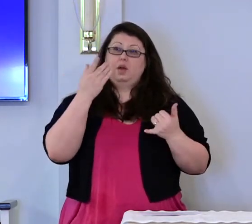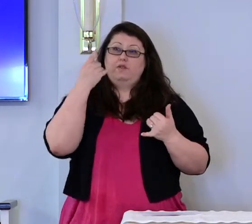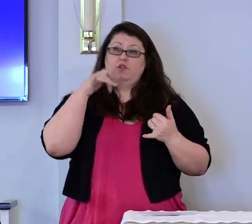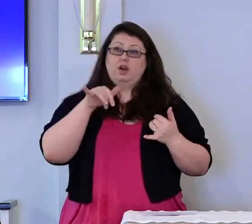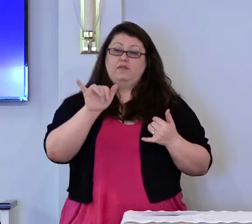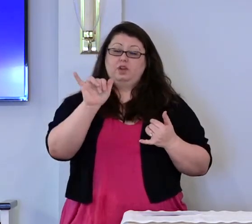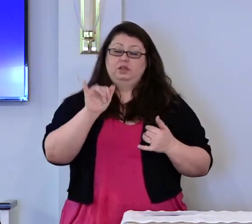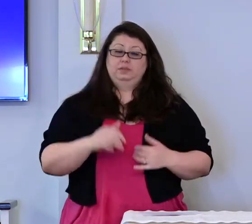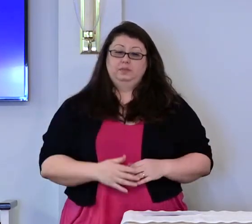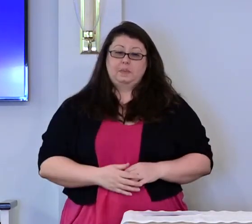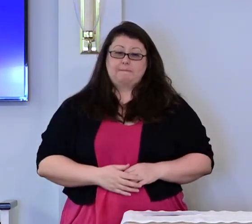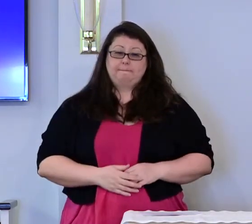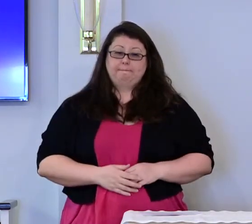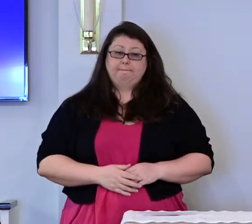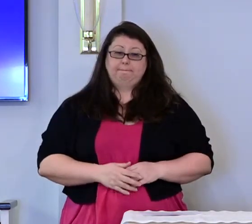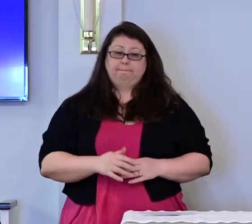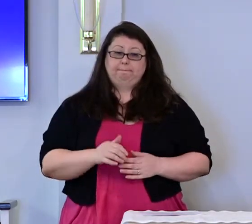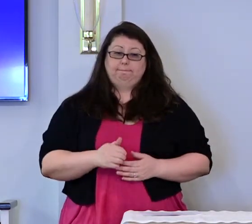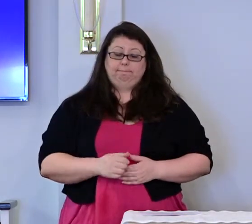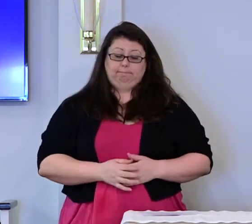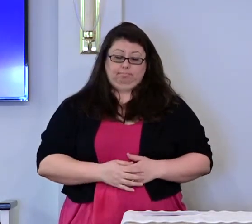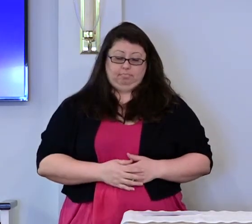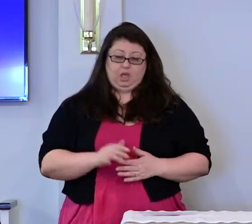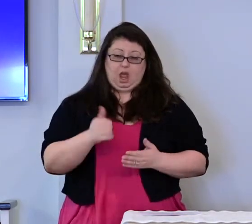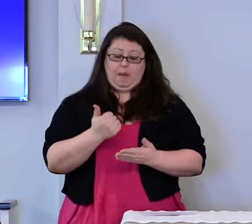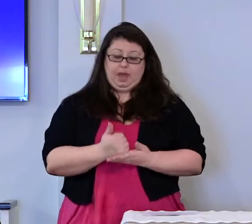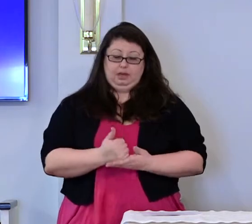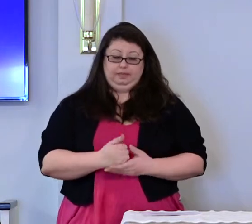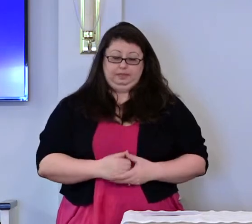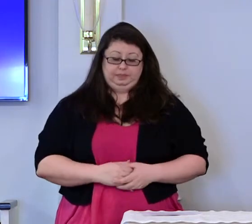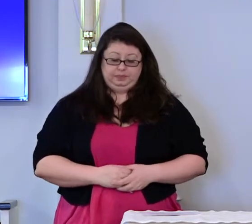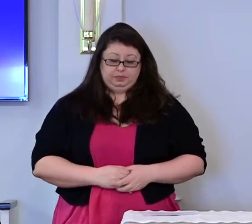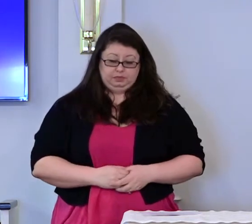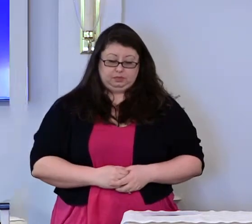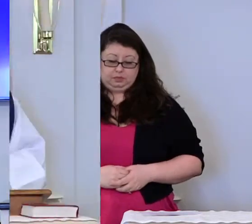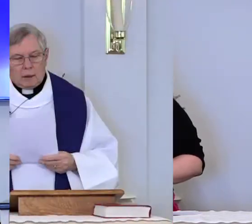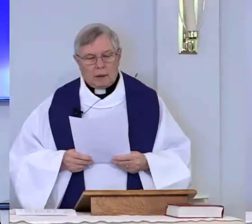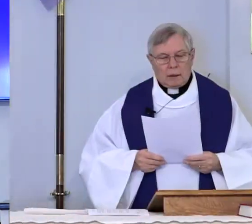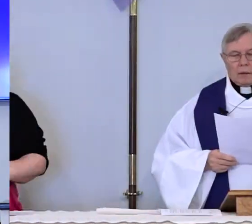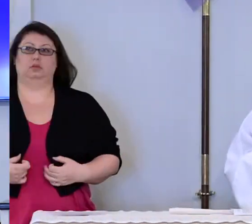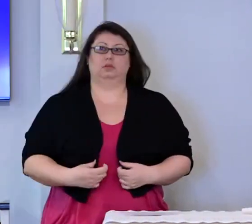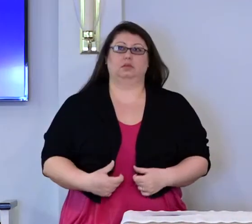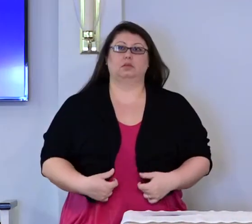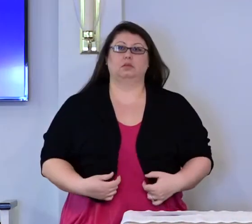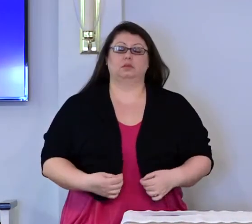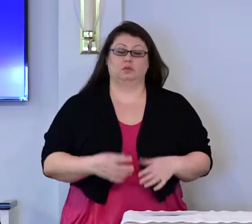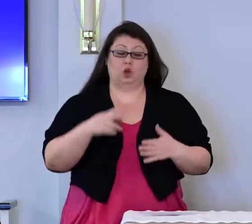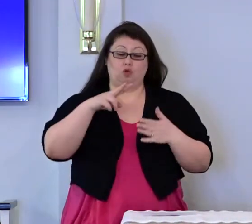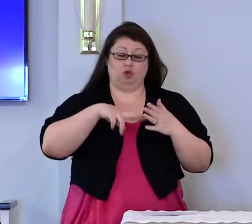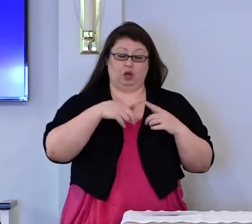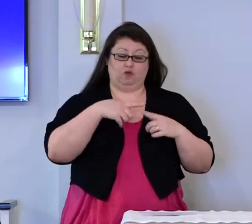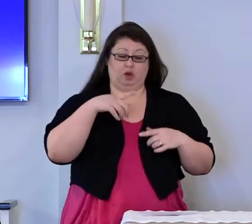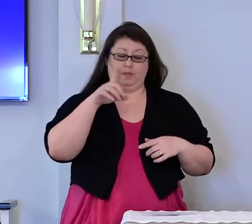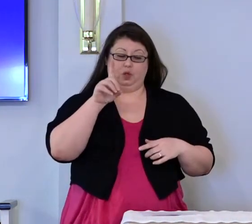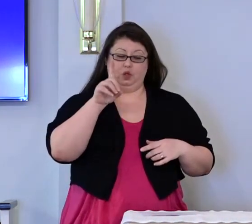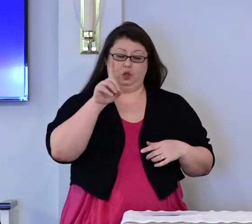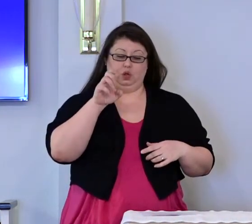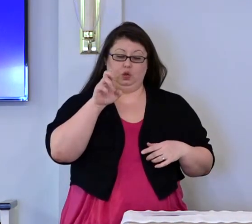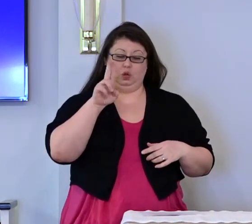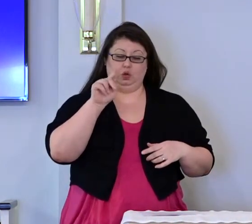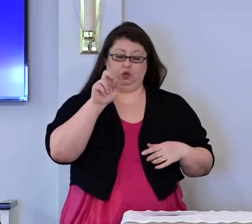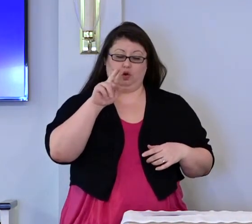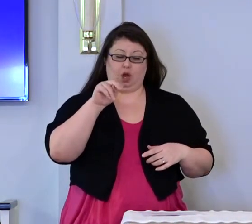now and forever. Amen. A reading from Deuteronomy.